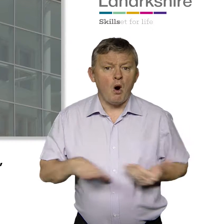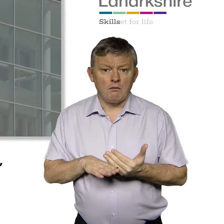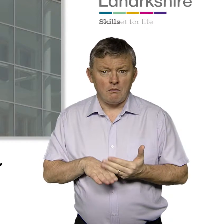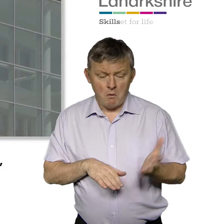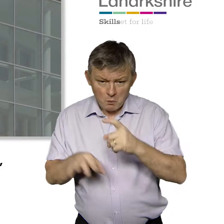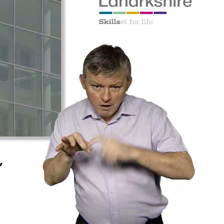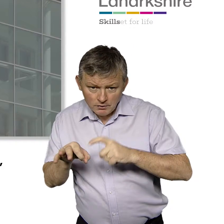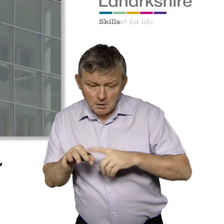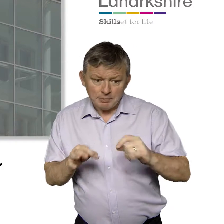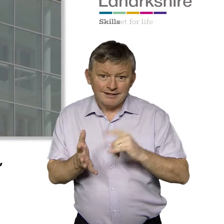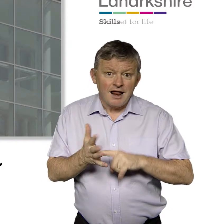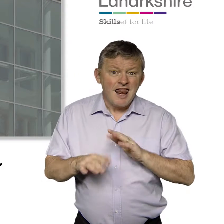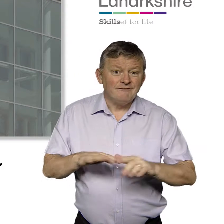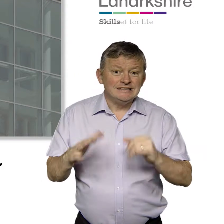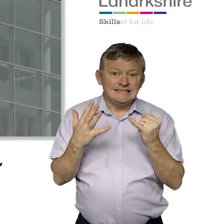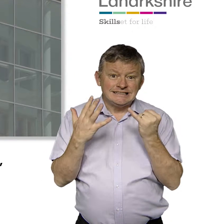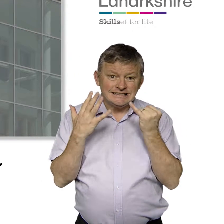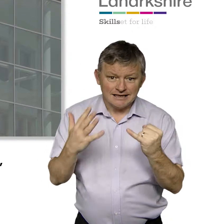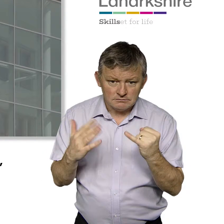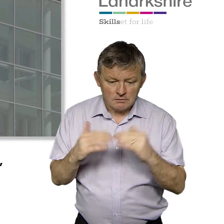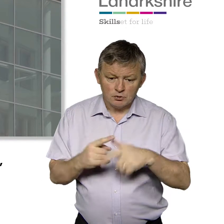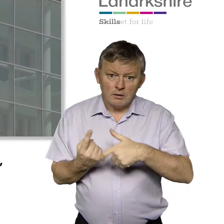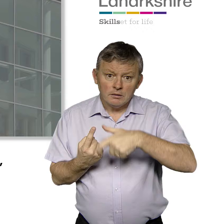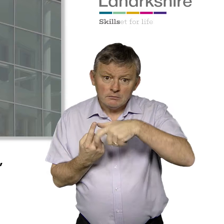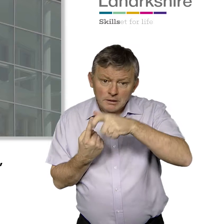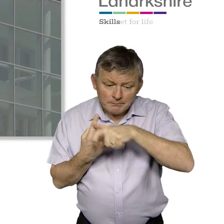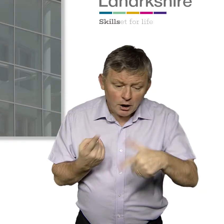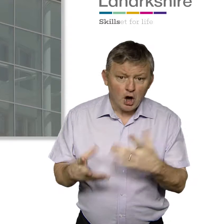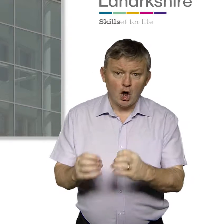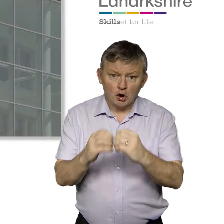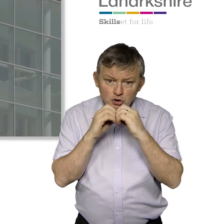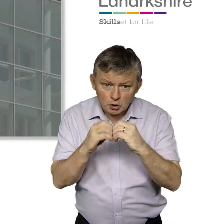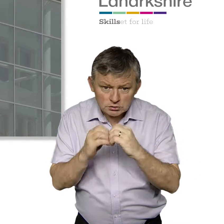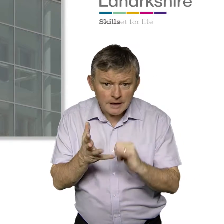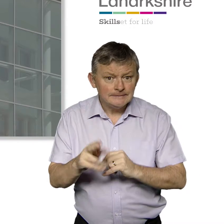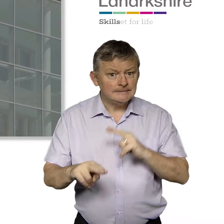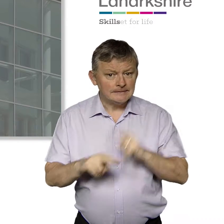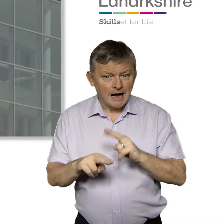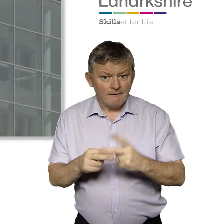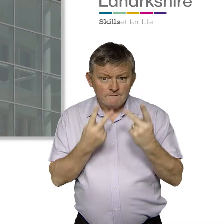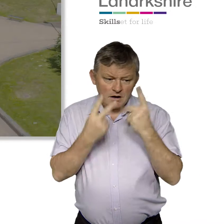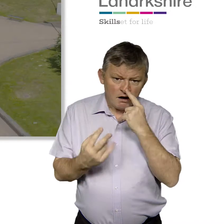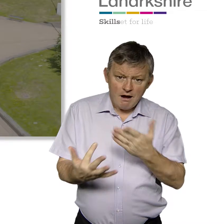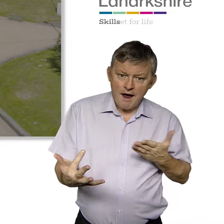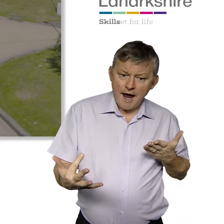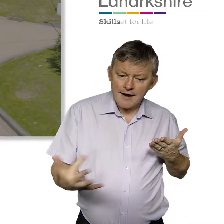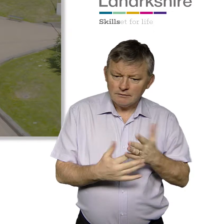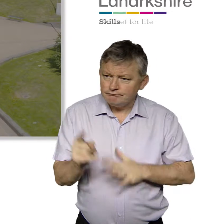Our team of communication support workers, who are all qualified to BSL Level 6 or equivalent, also ensure